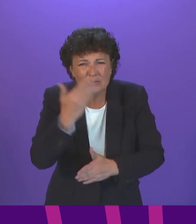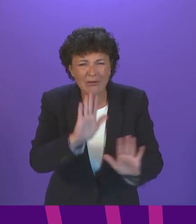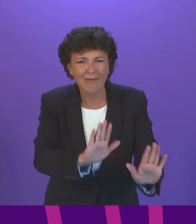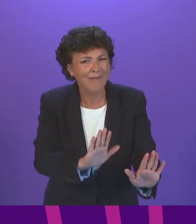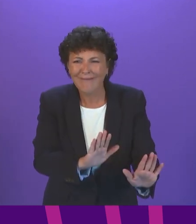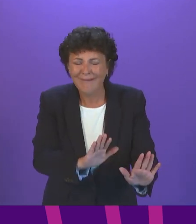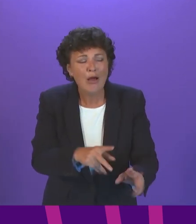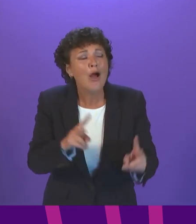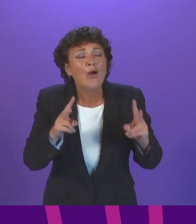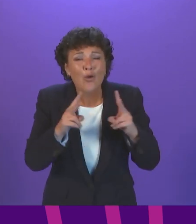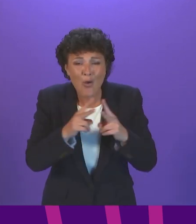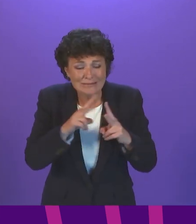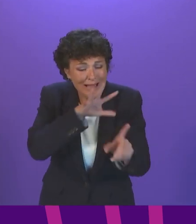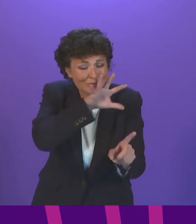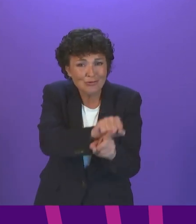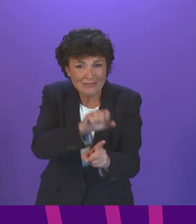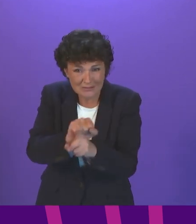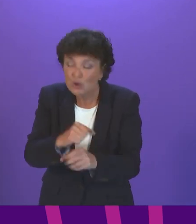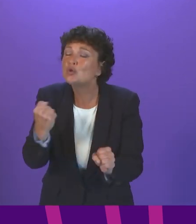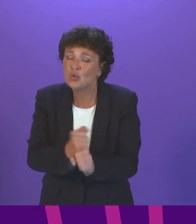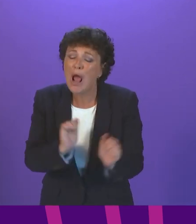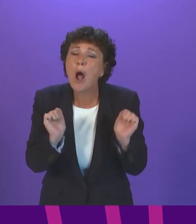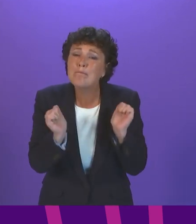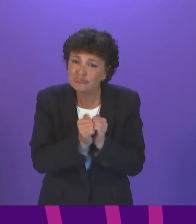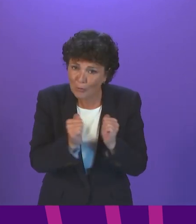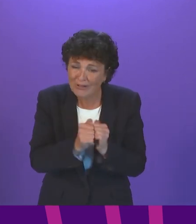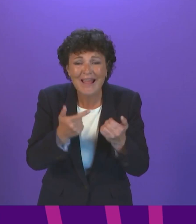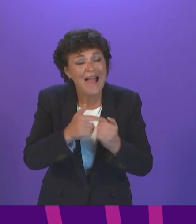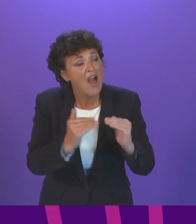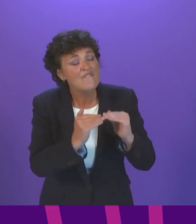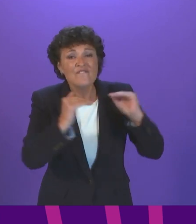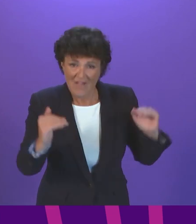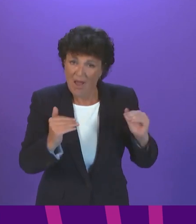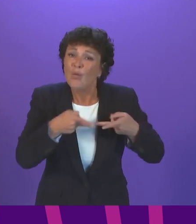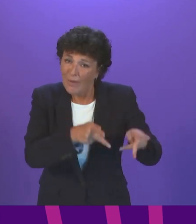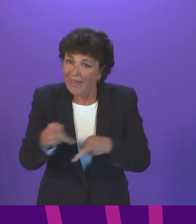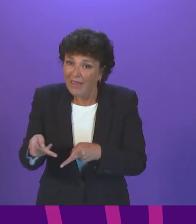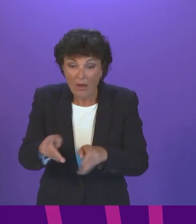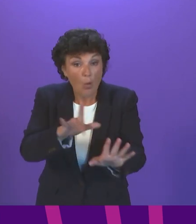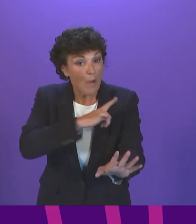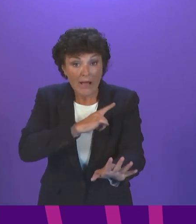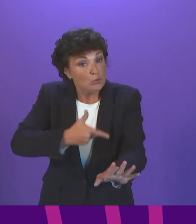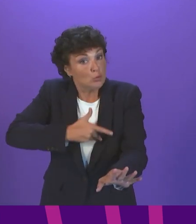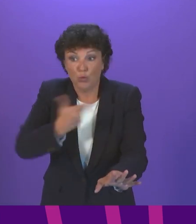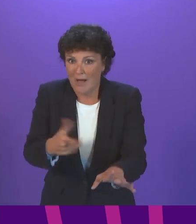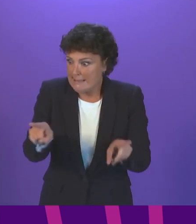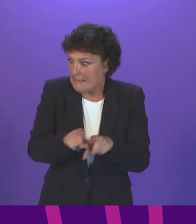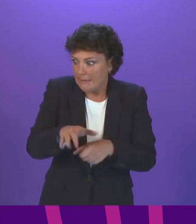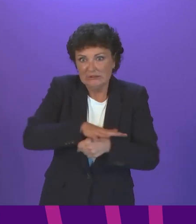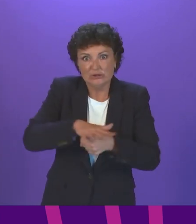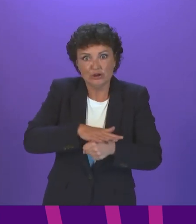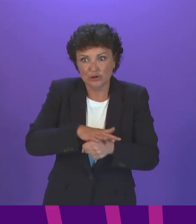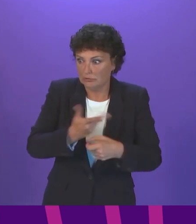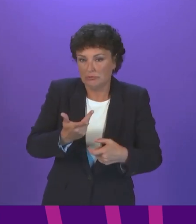Contact tracing is being done appropriately and in a proportionate way in our schools, so that we do not have the situation we had before